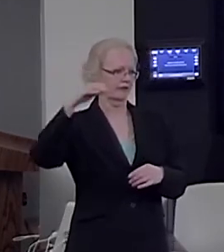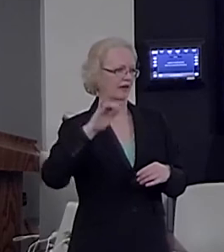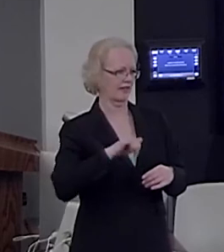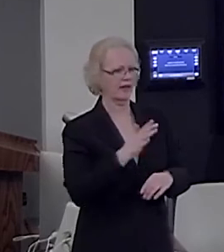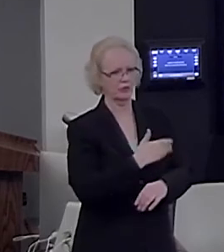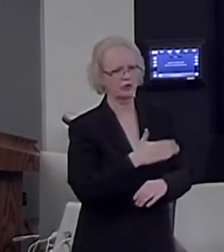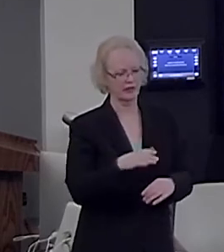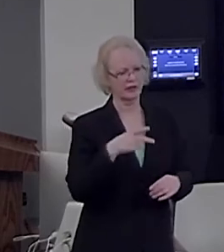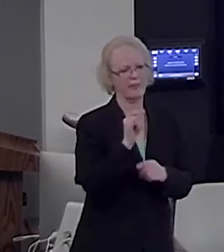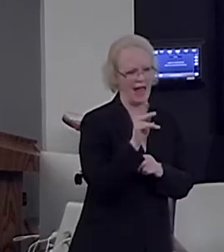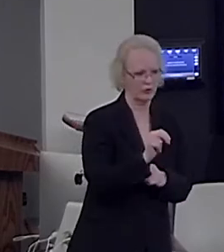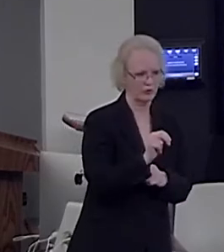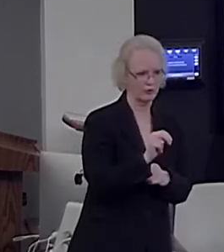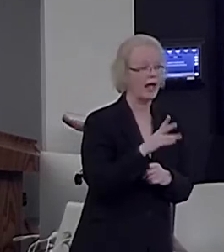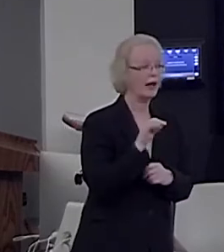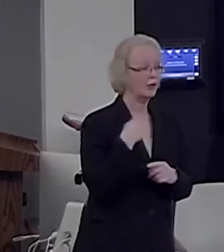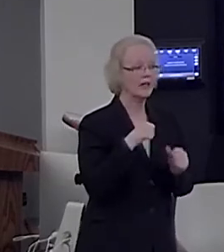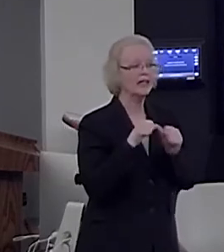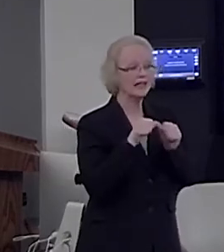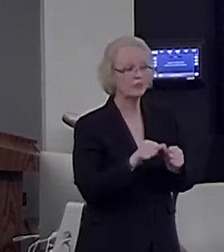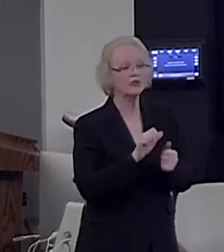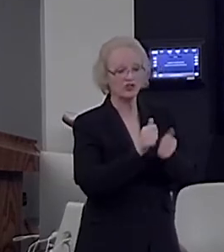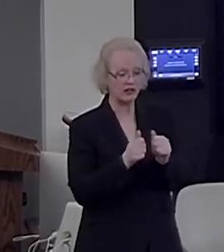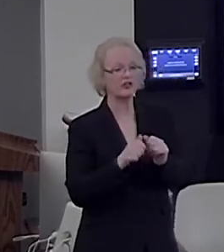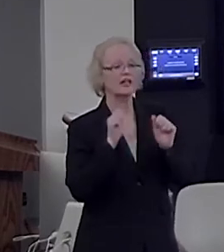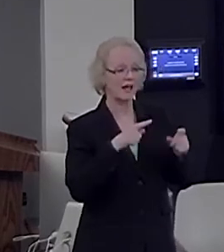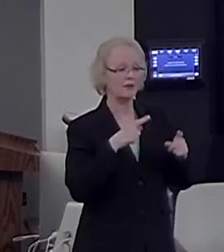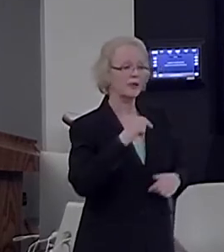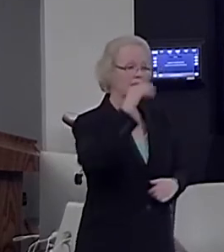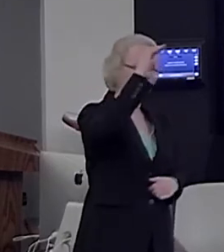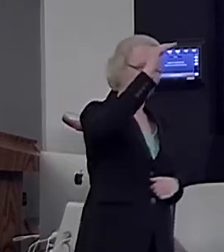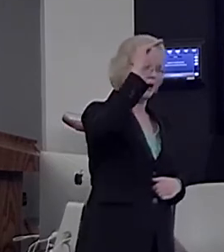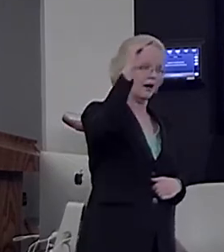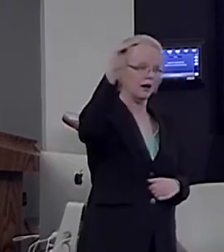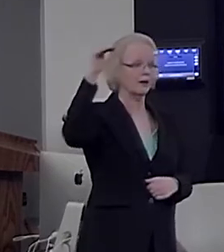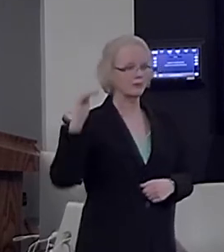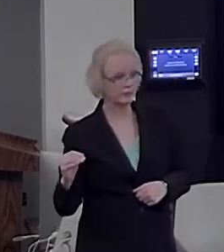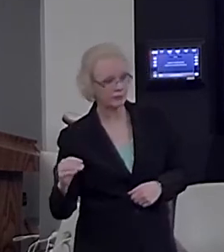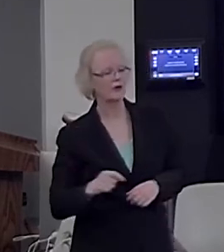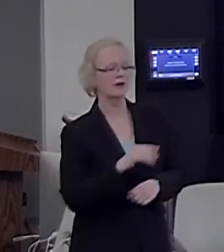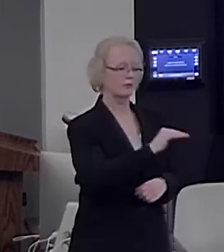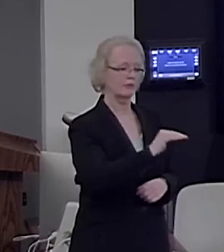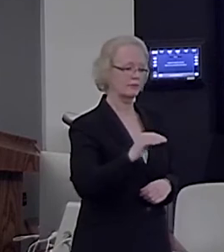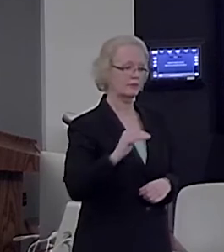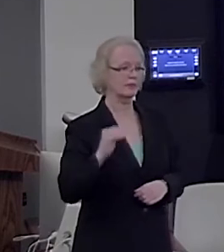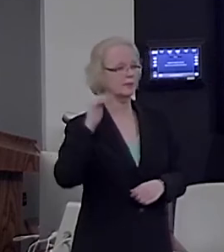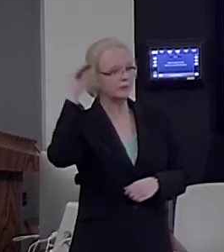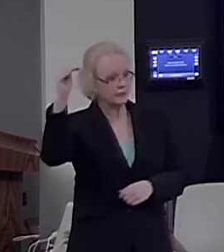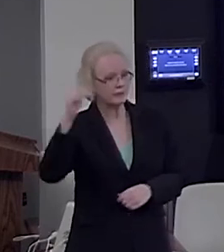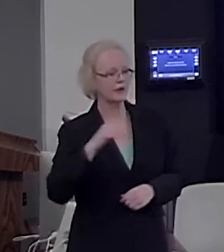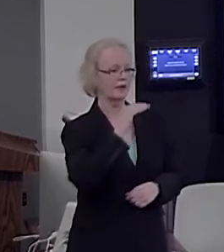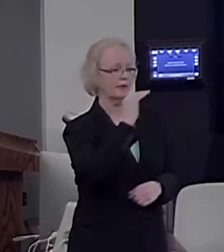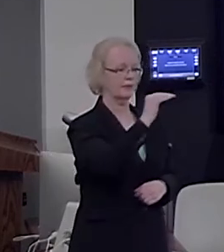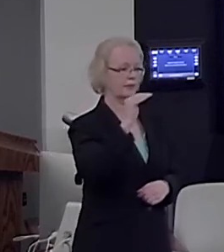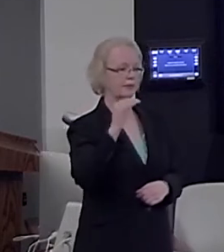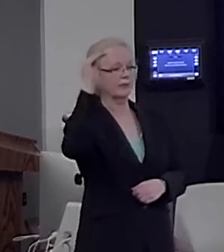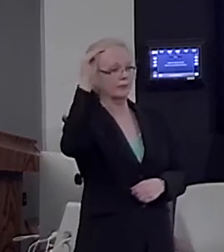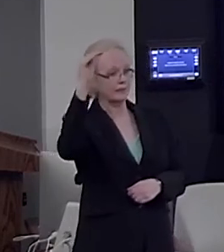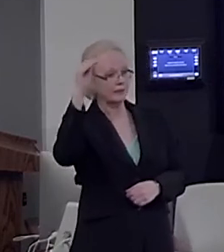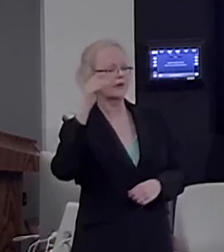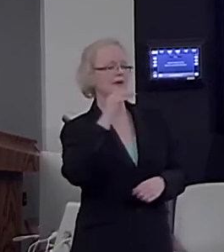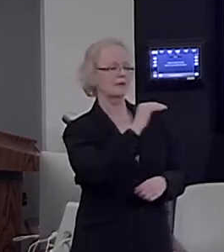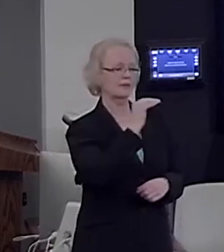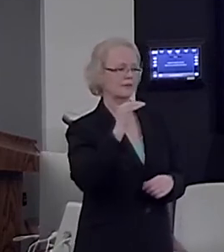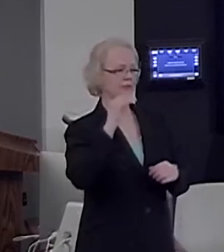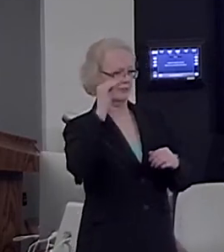And we keep changing the frequencies. can be three high, one low, three low, one high, three middle, one lower, and so on and so forth.